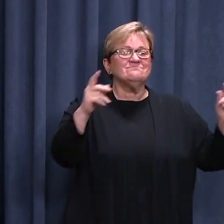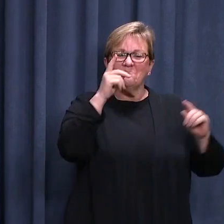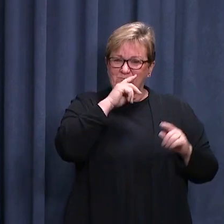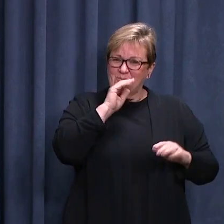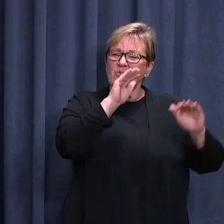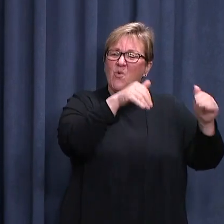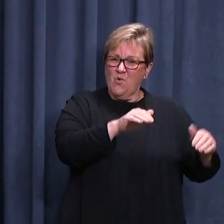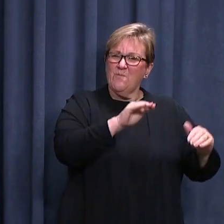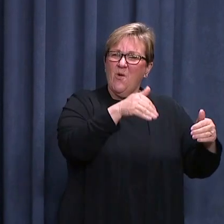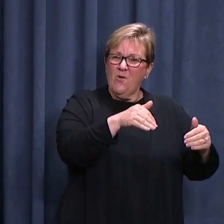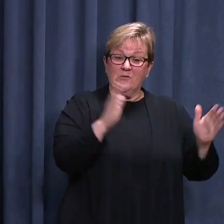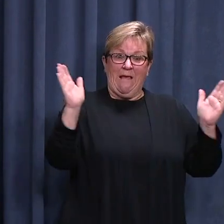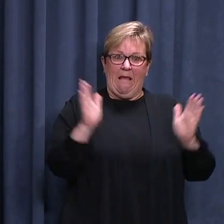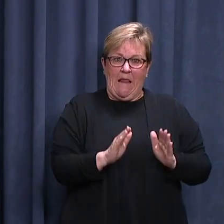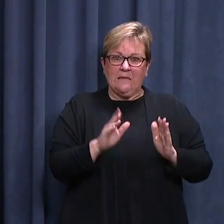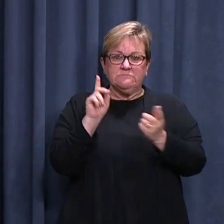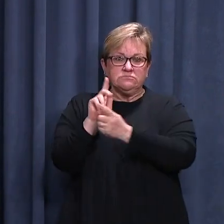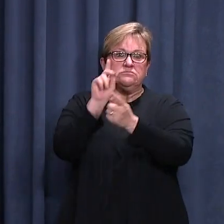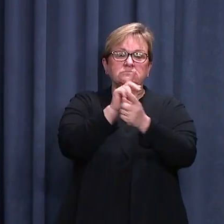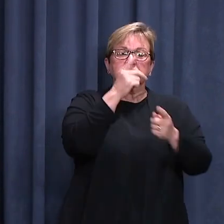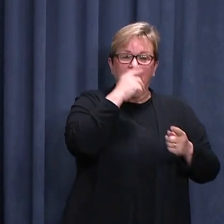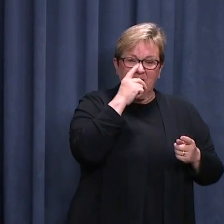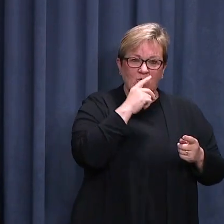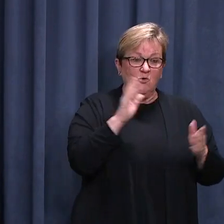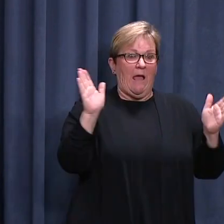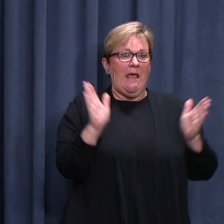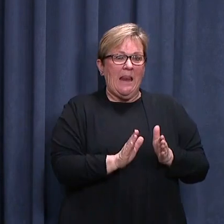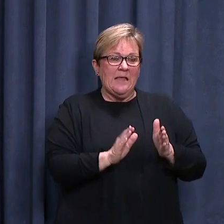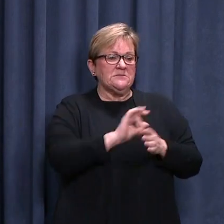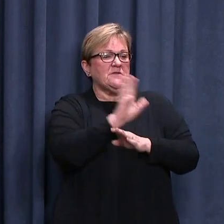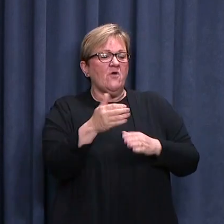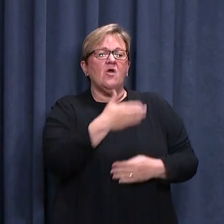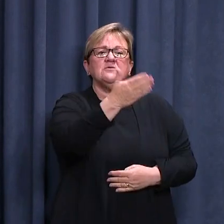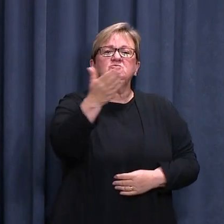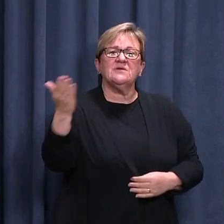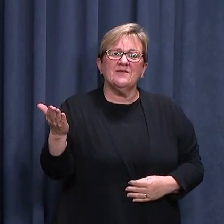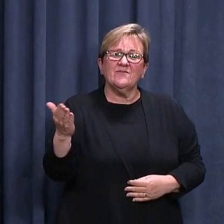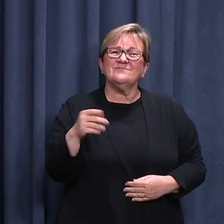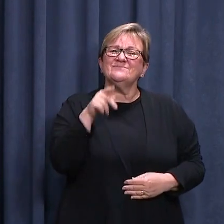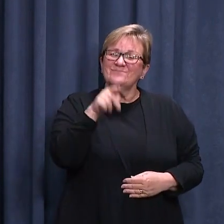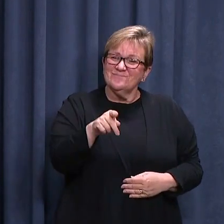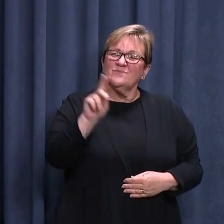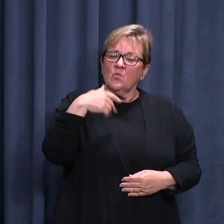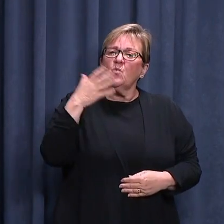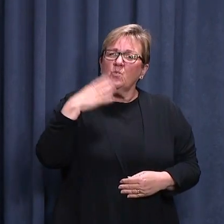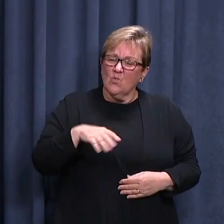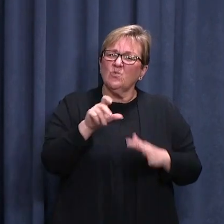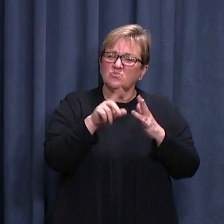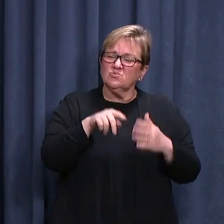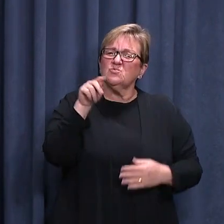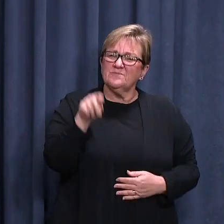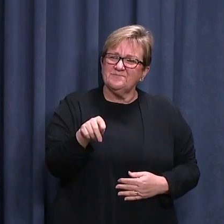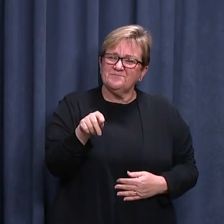home, limiting contact and reducing the ability for the virus to spread further. This is exactly what we wanted to achieve.